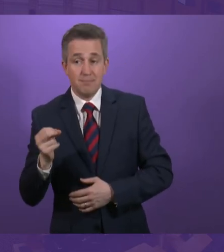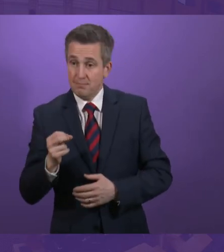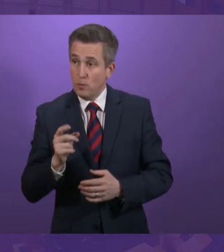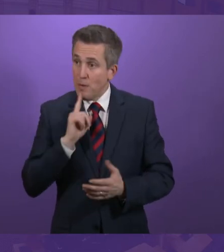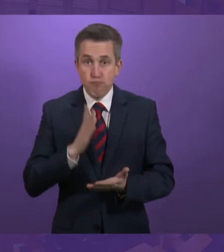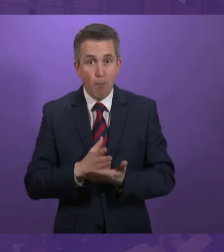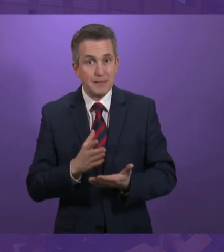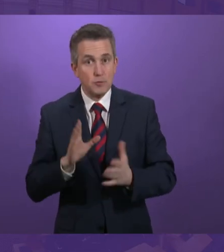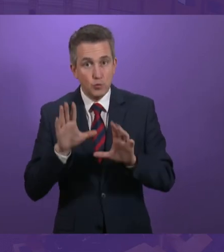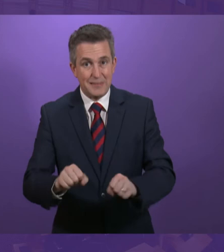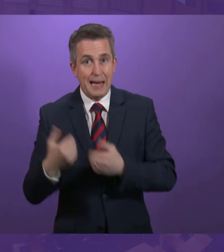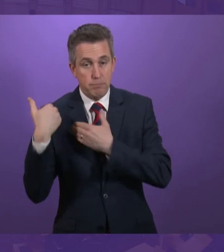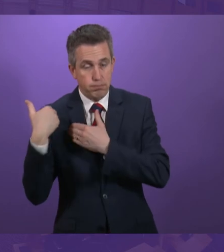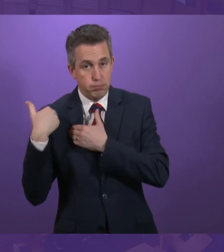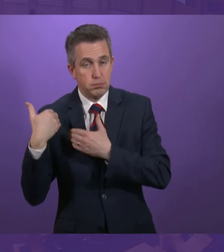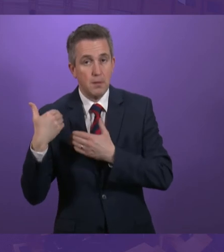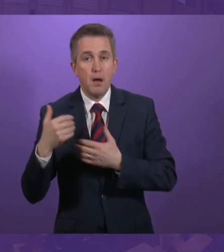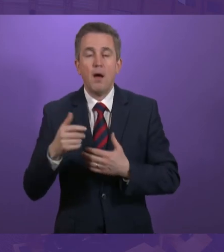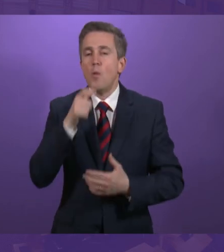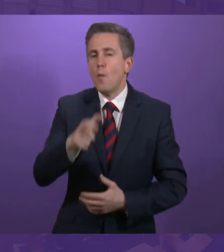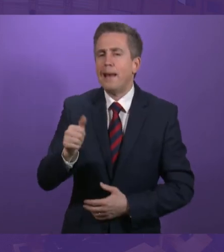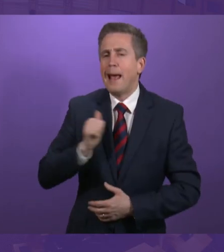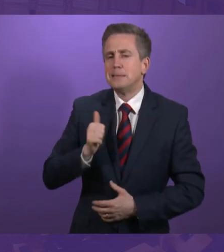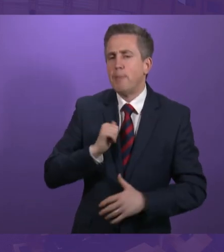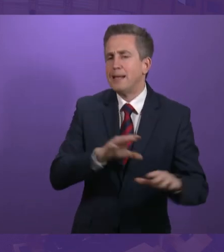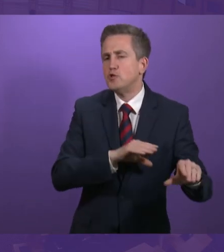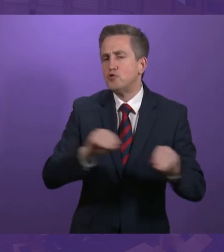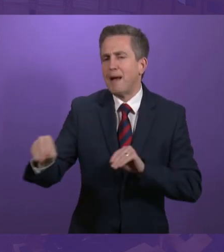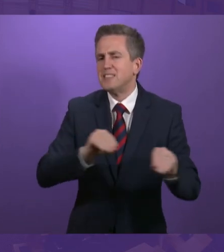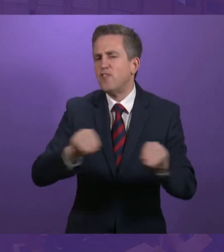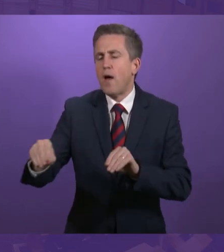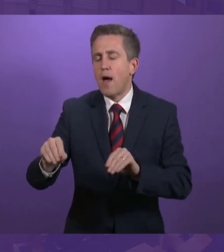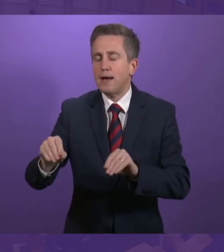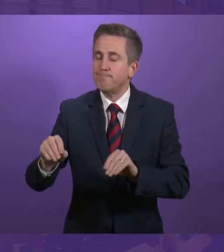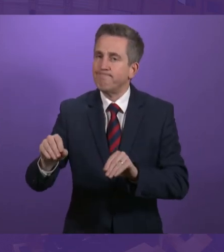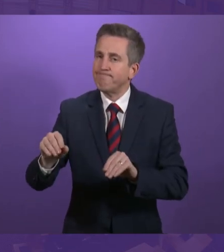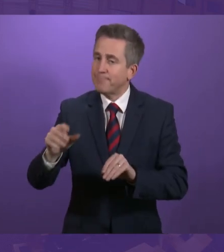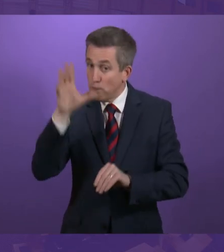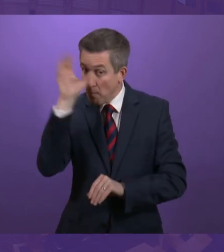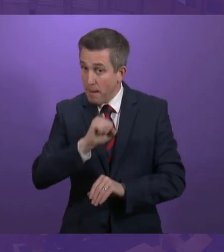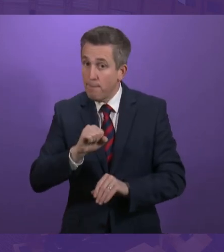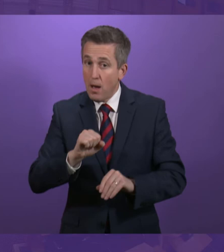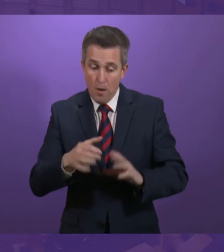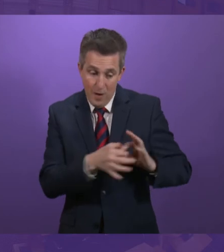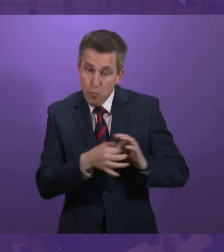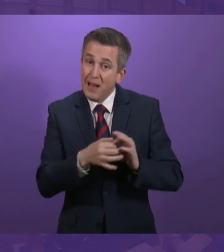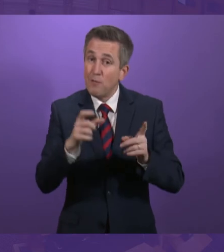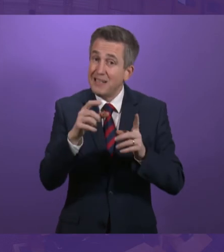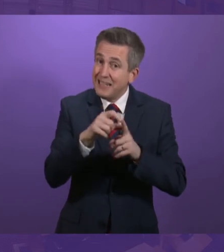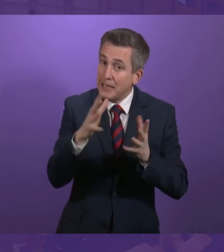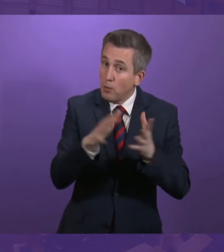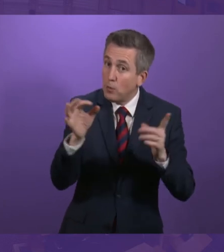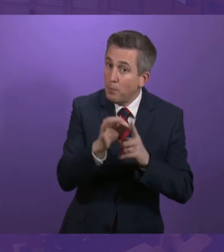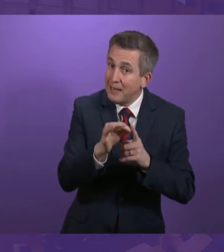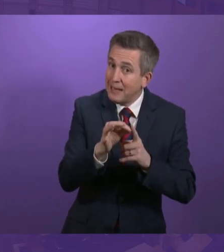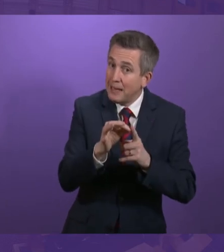promised. And I say expects around transfer, because this is a joint programme with the DWP. I can't deliver the